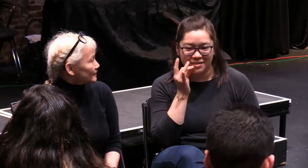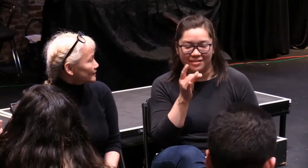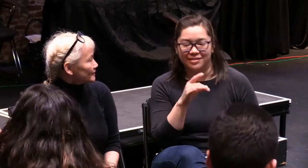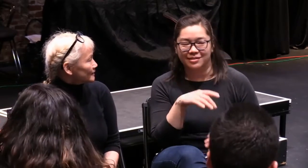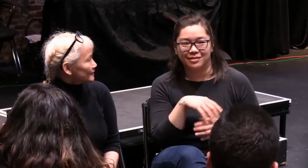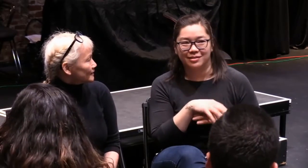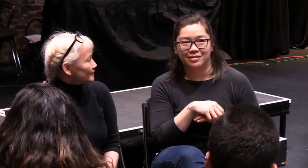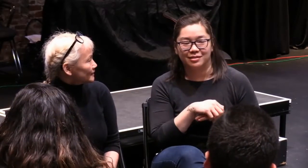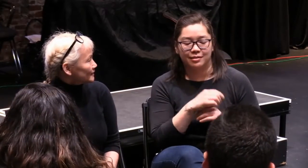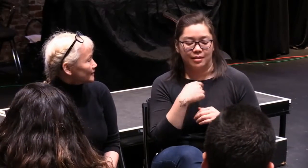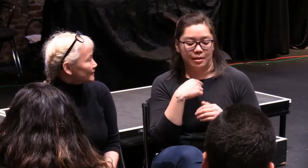Patty speaking.